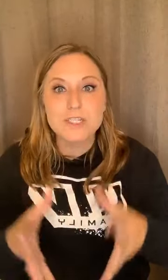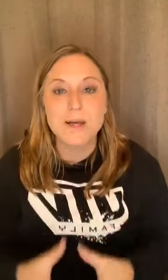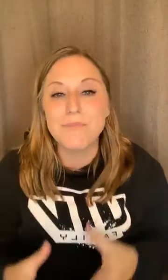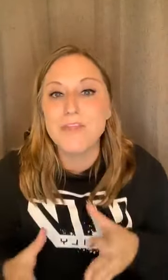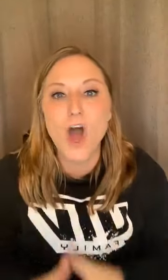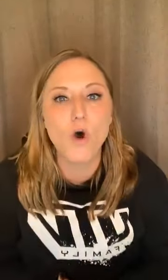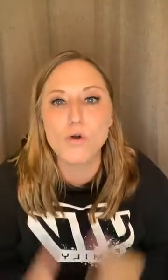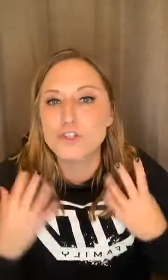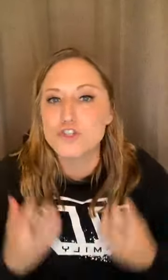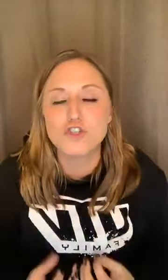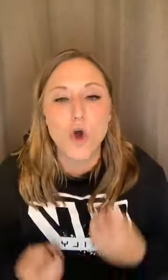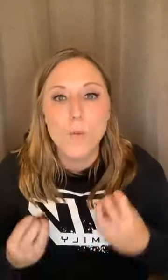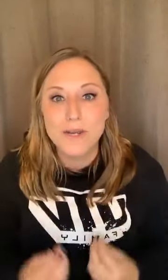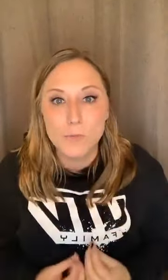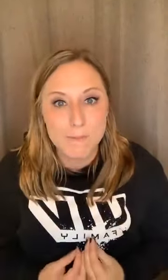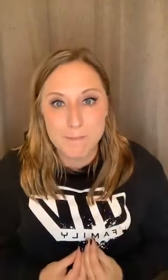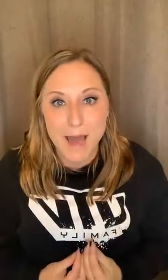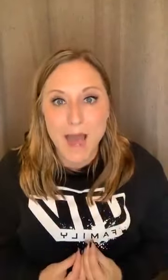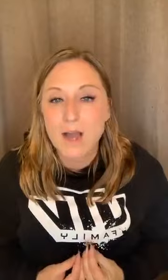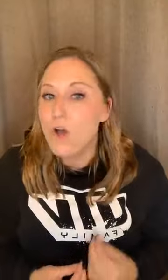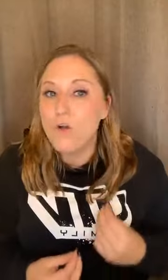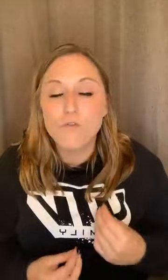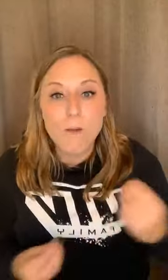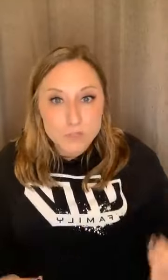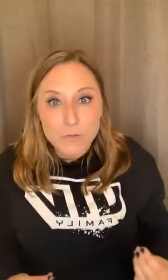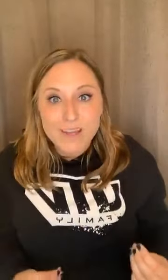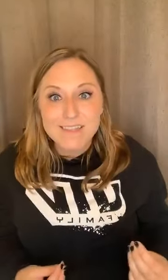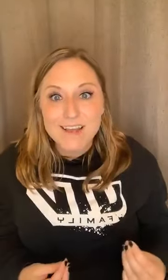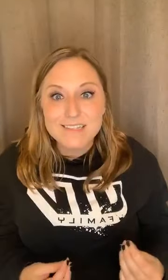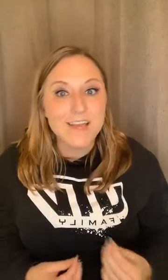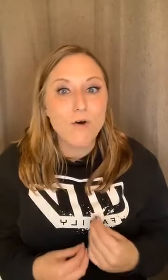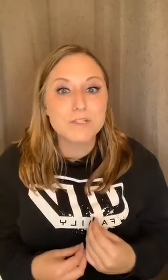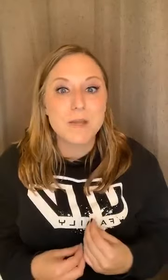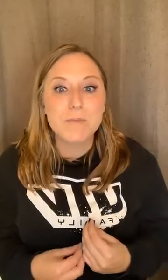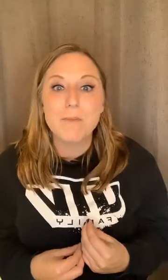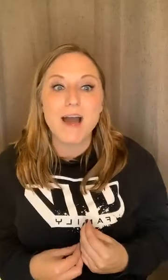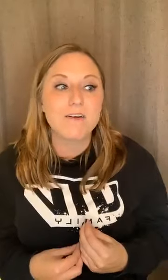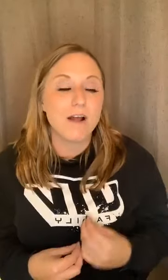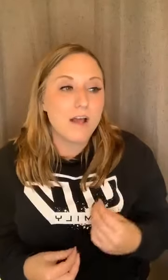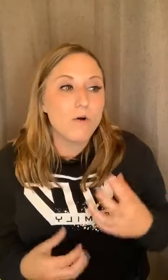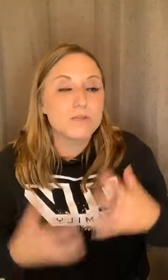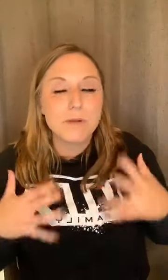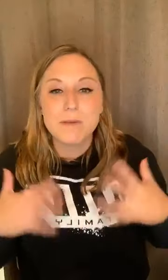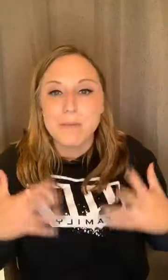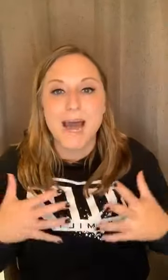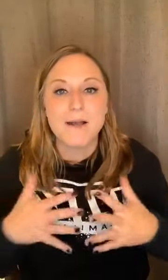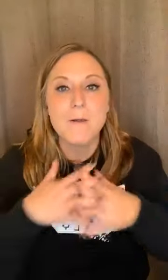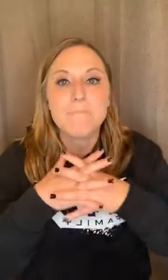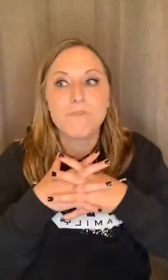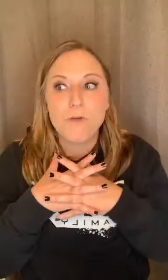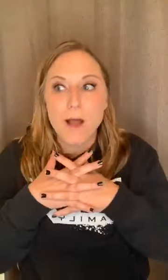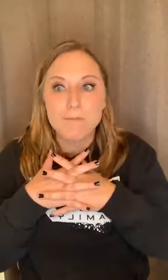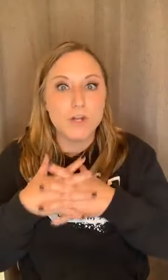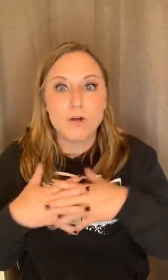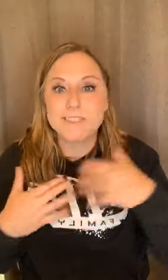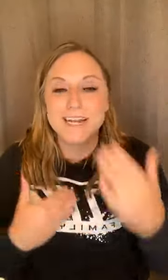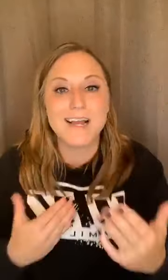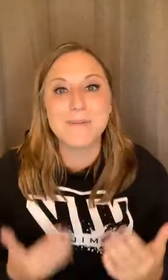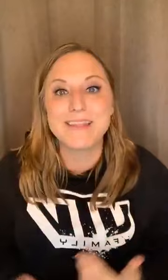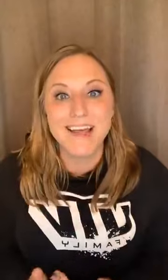something that holds so many women back from doing this. It holds people back. It holds women back from, you know, standing up online